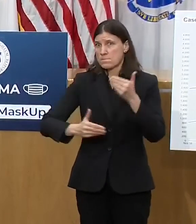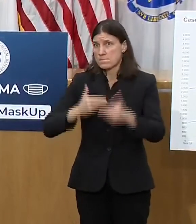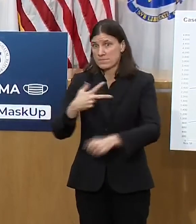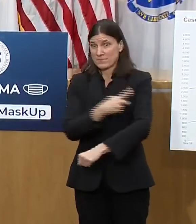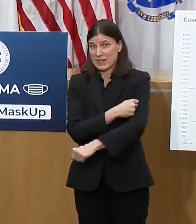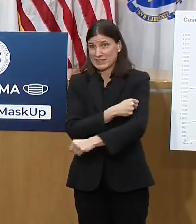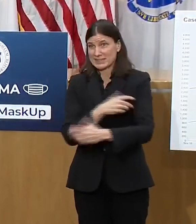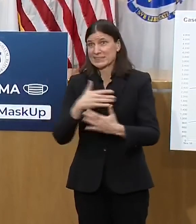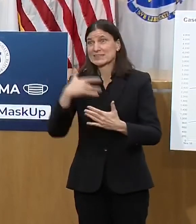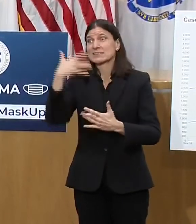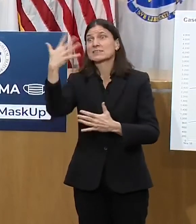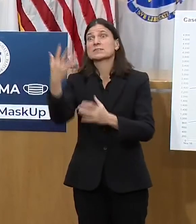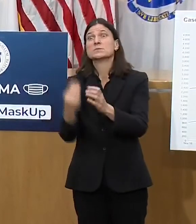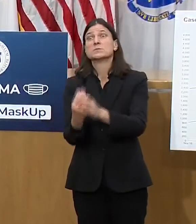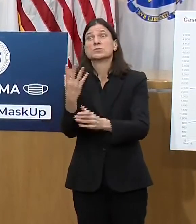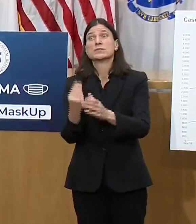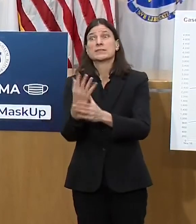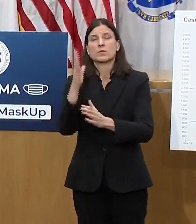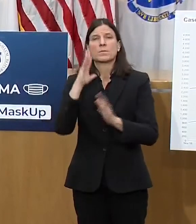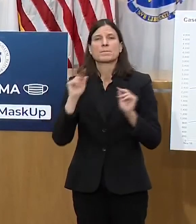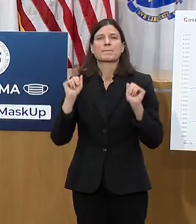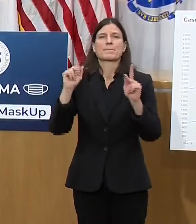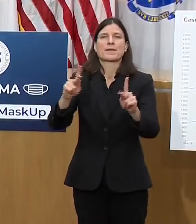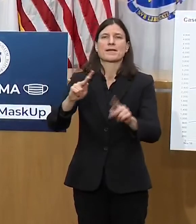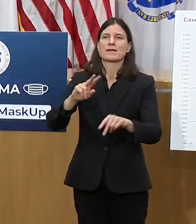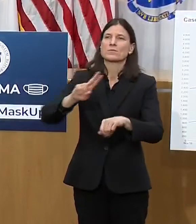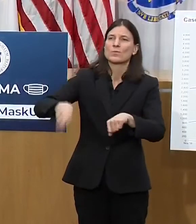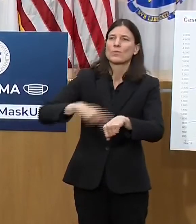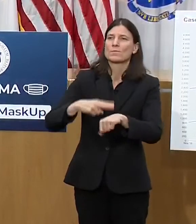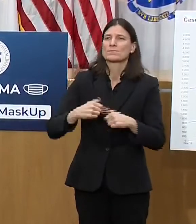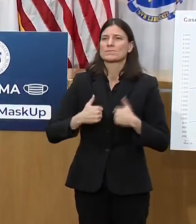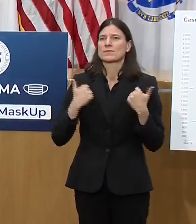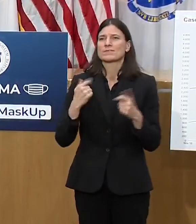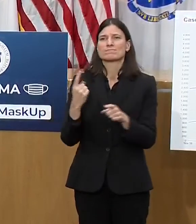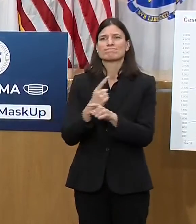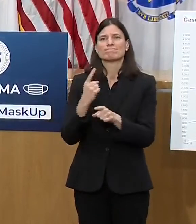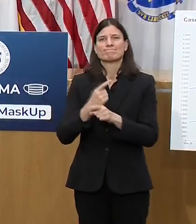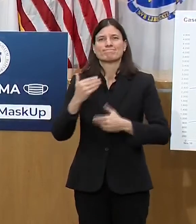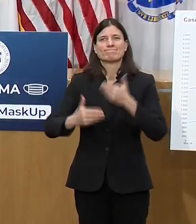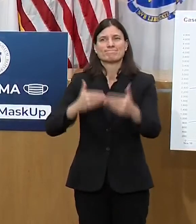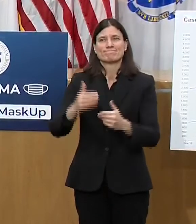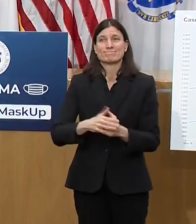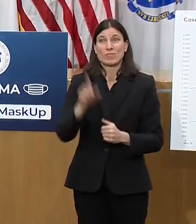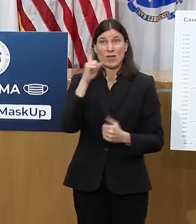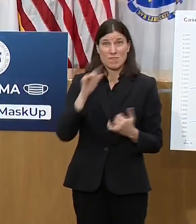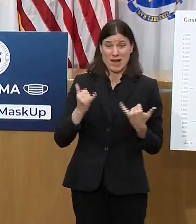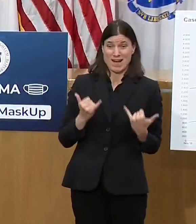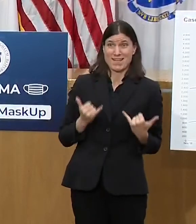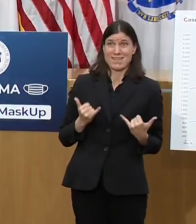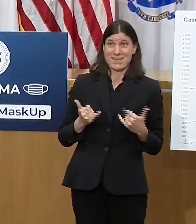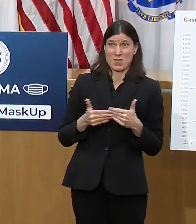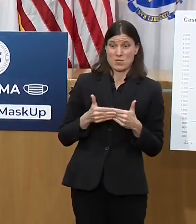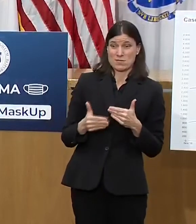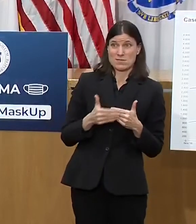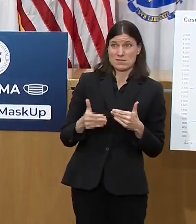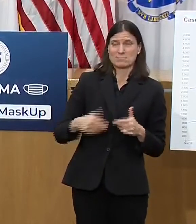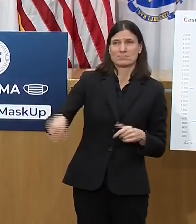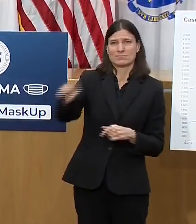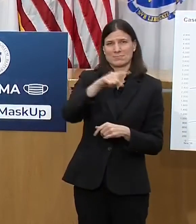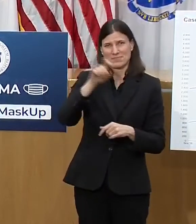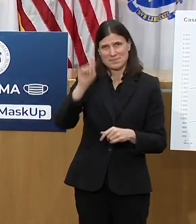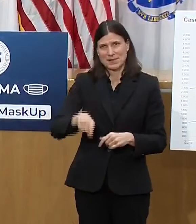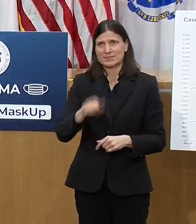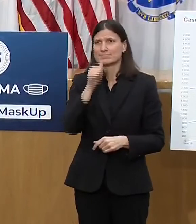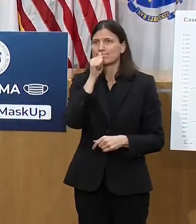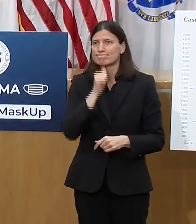But it's critically important for us all to stay the course in the meantime. And that means continuing to wear